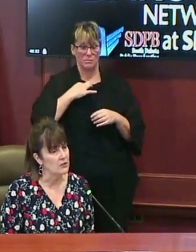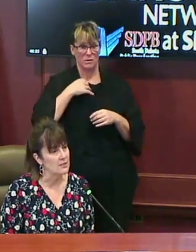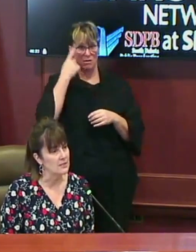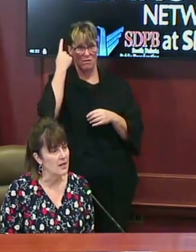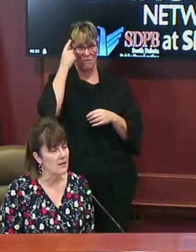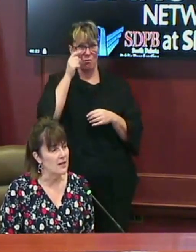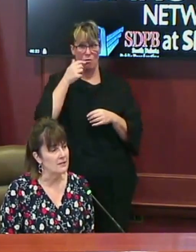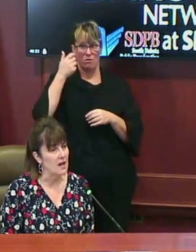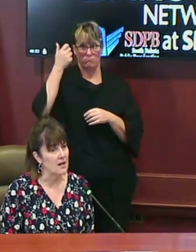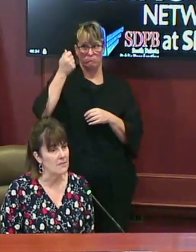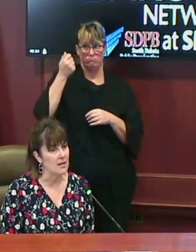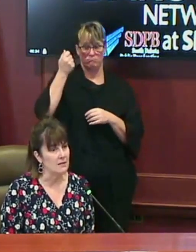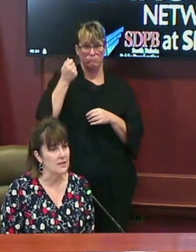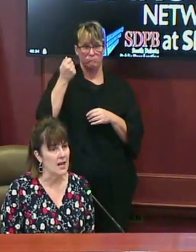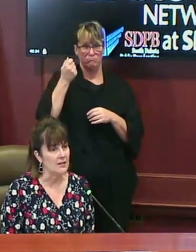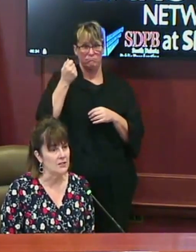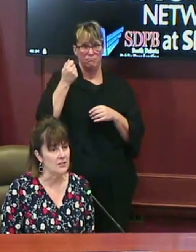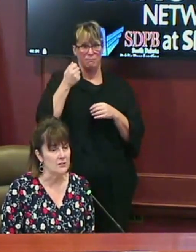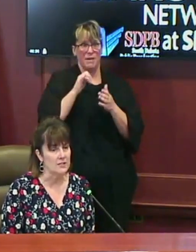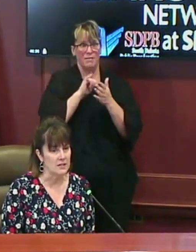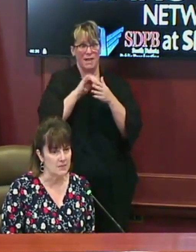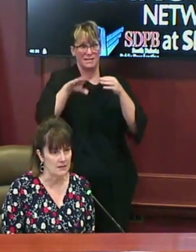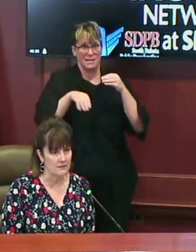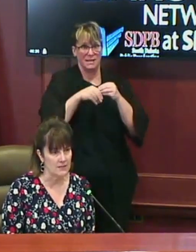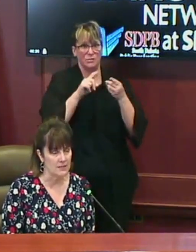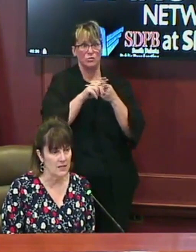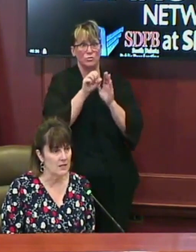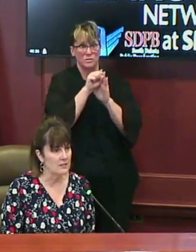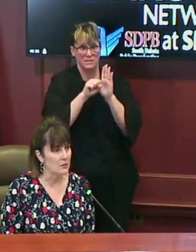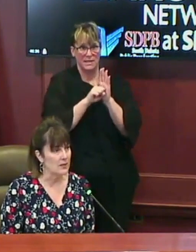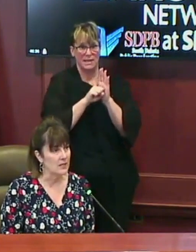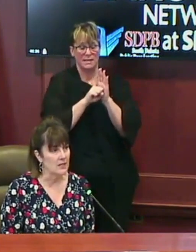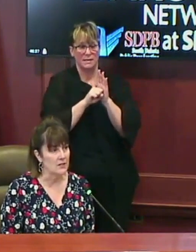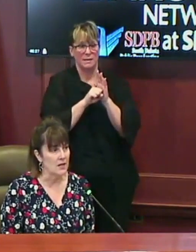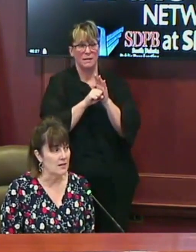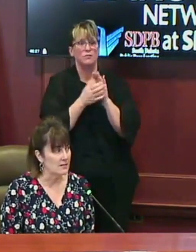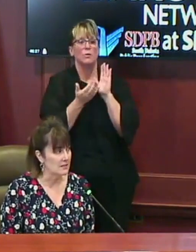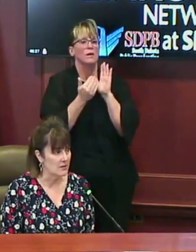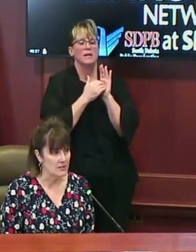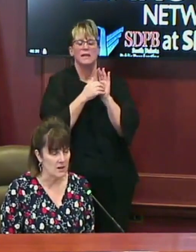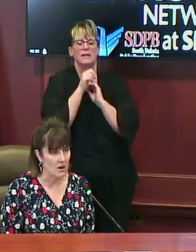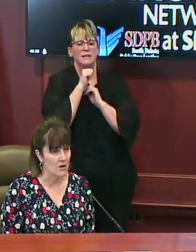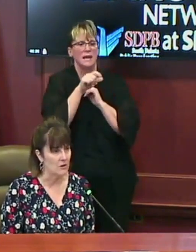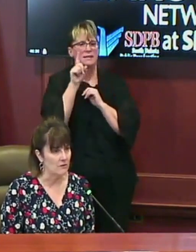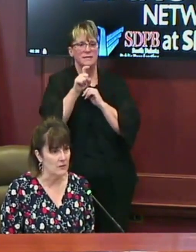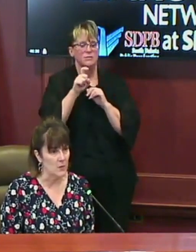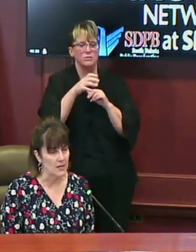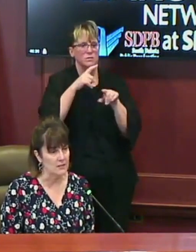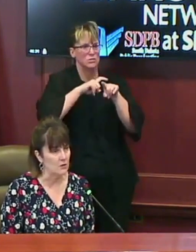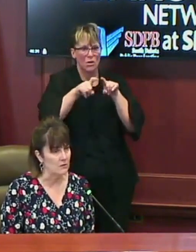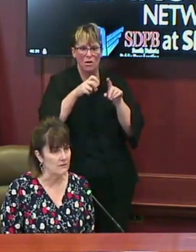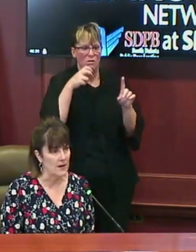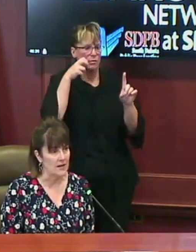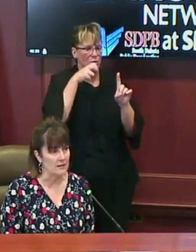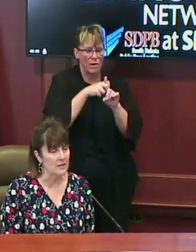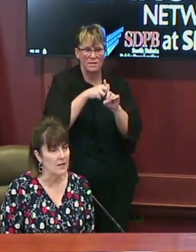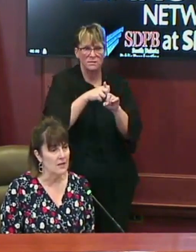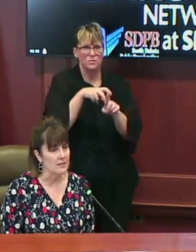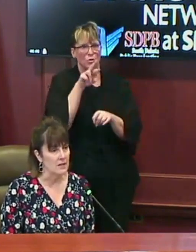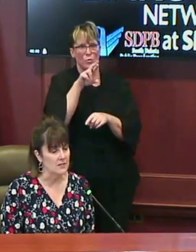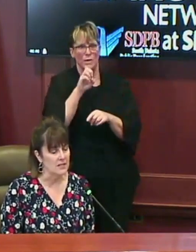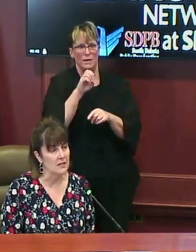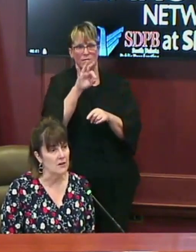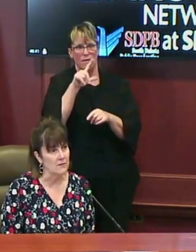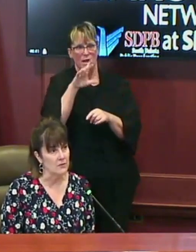insurance, that is automatically added to your state benefit. So again, not necessary to call or request or refile.